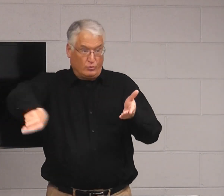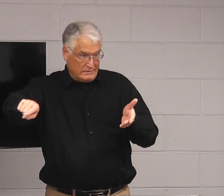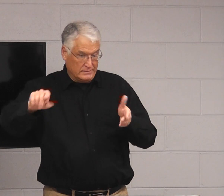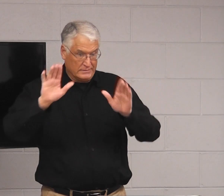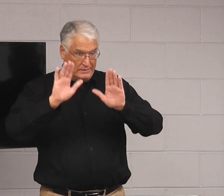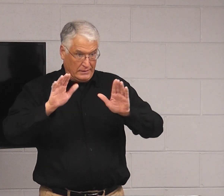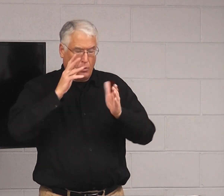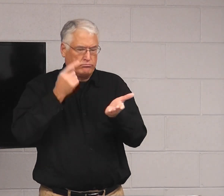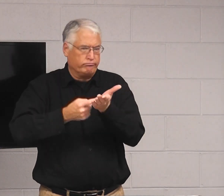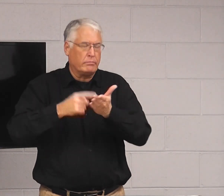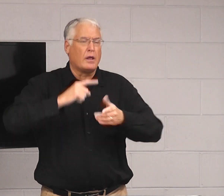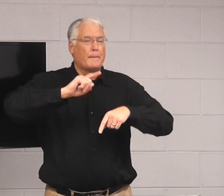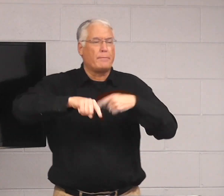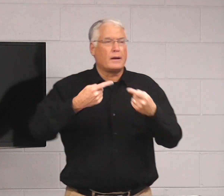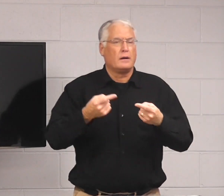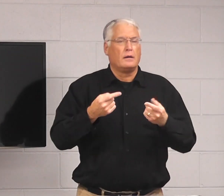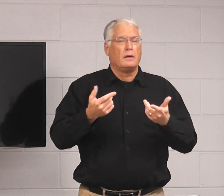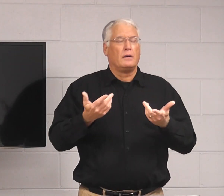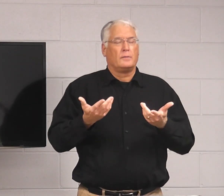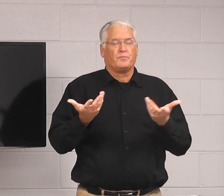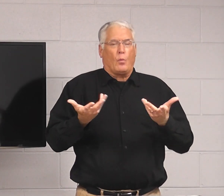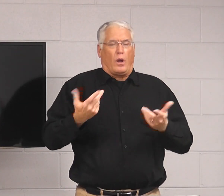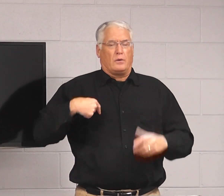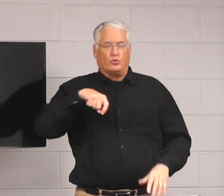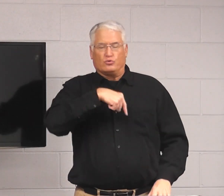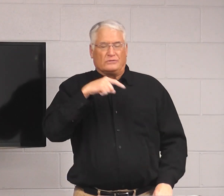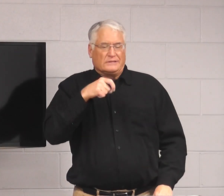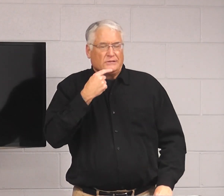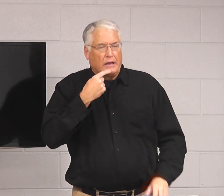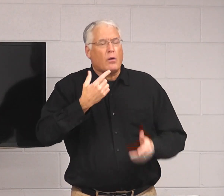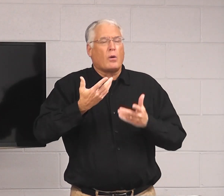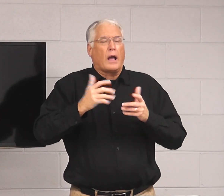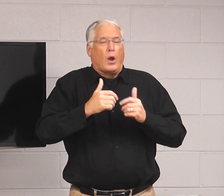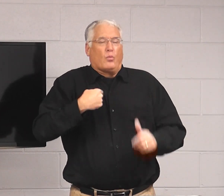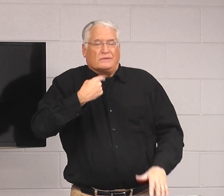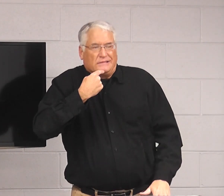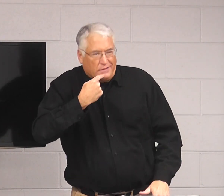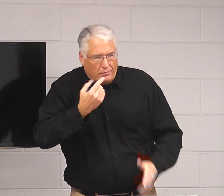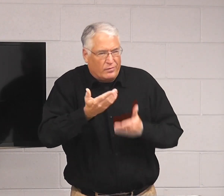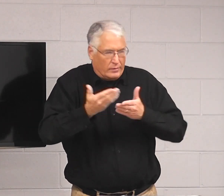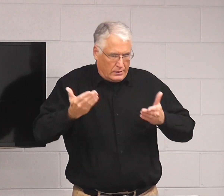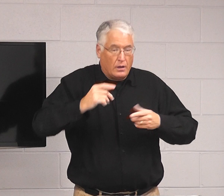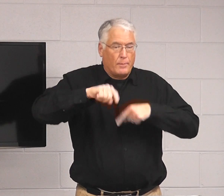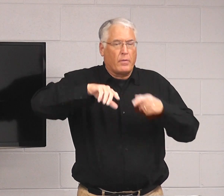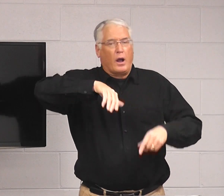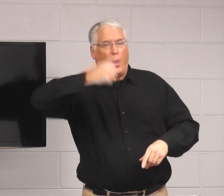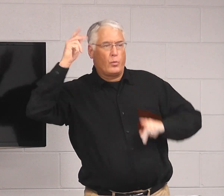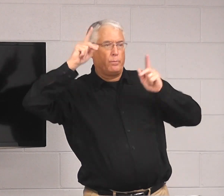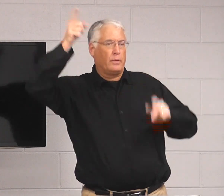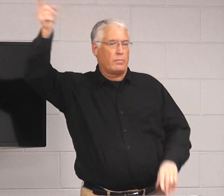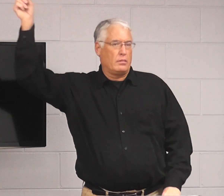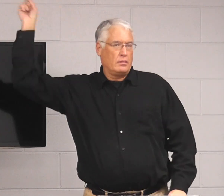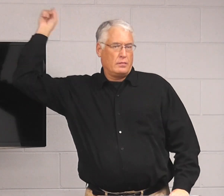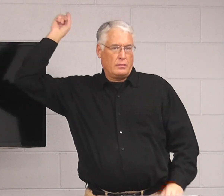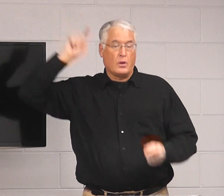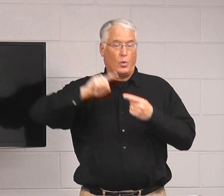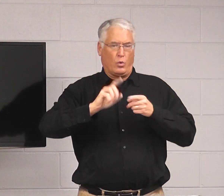So, remember, next Sunday we'll discuss about what we should say and how we should say it about other people